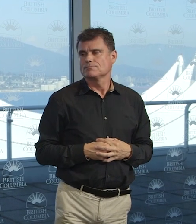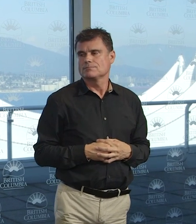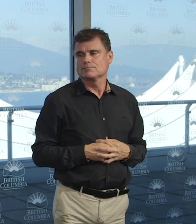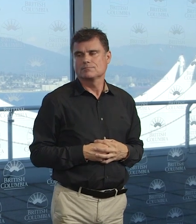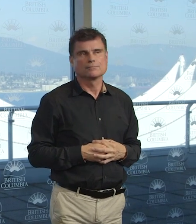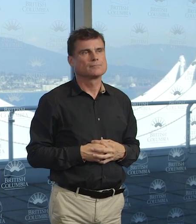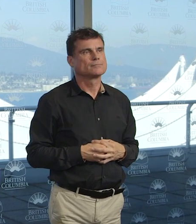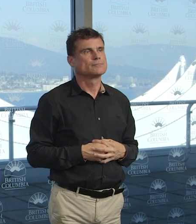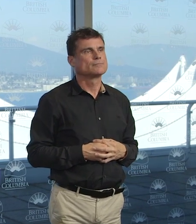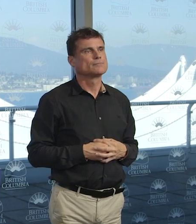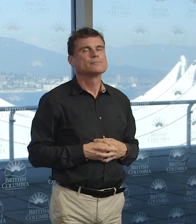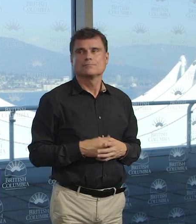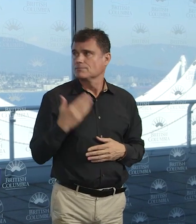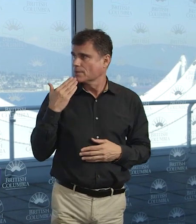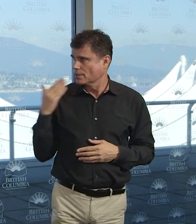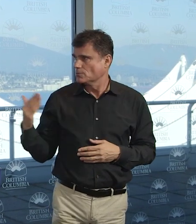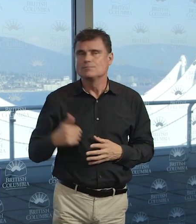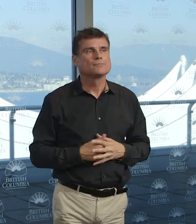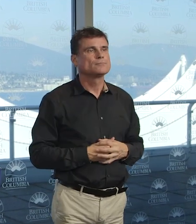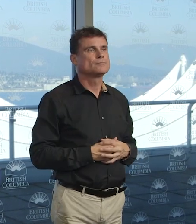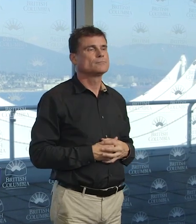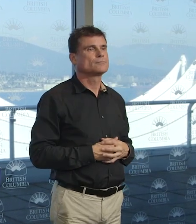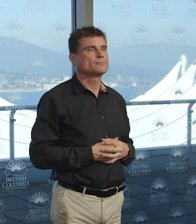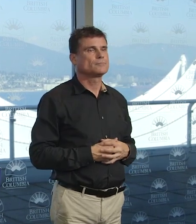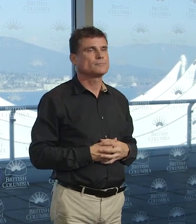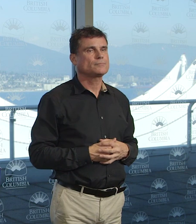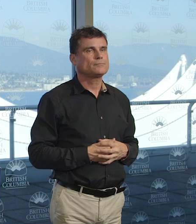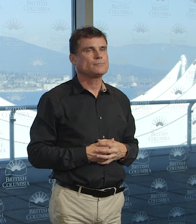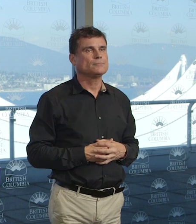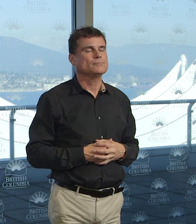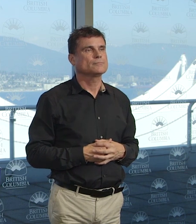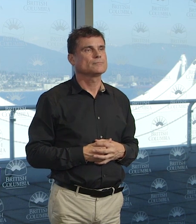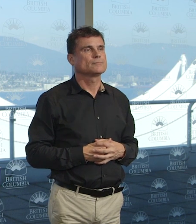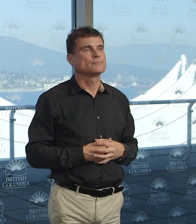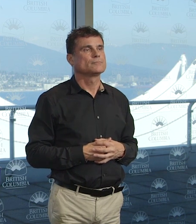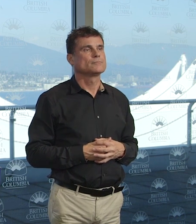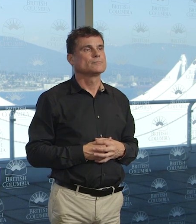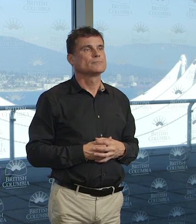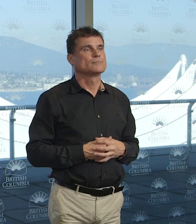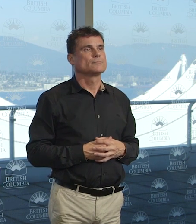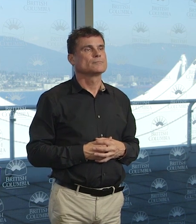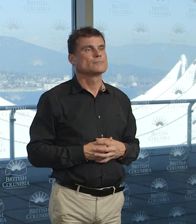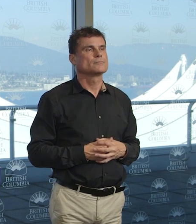Thank you very much, Dr. Henry. And I wanted to just lay out a couple of things that have